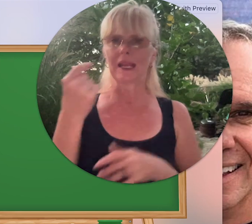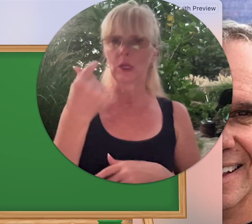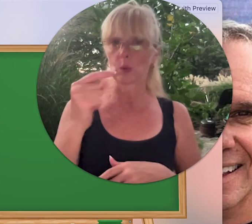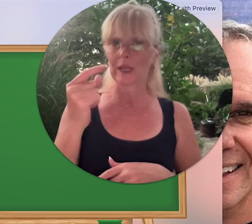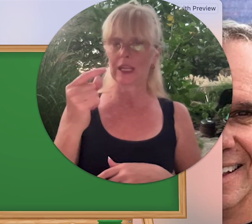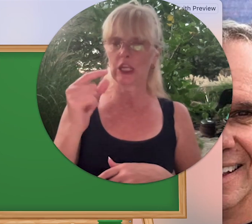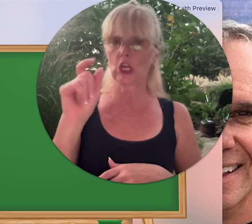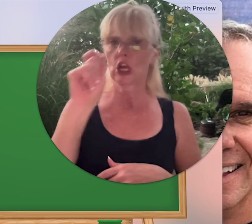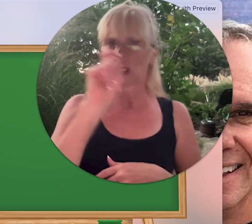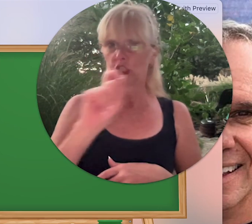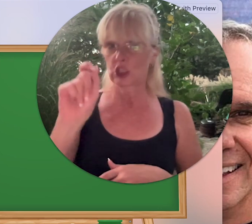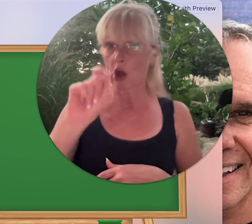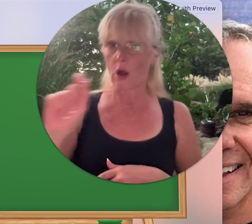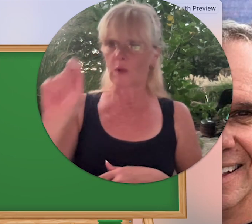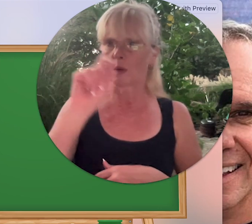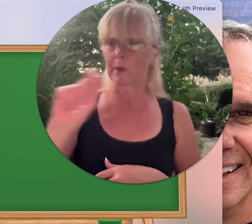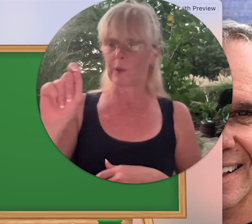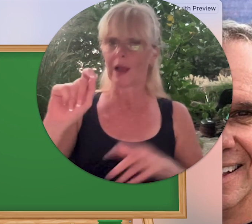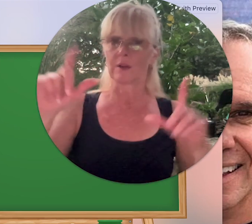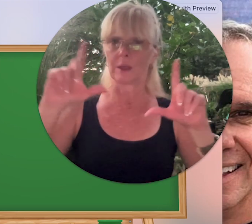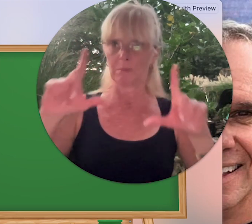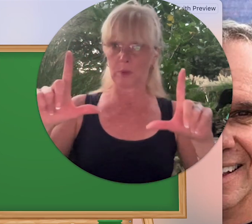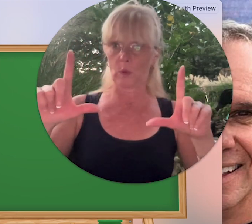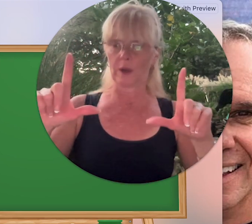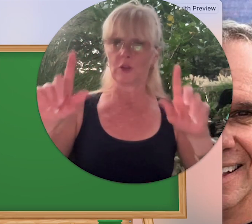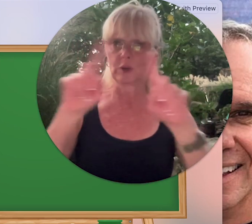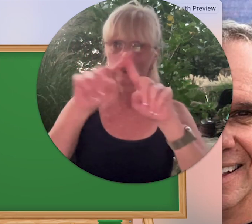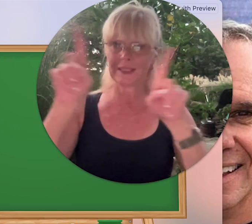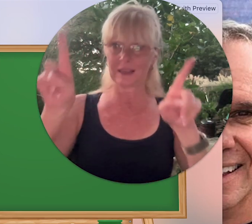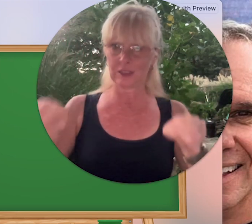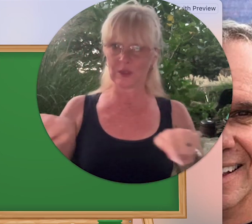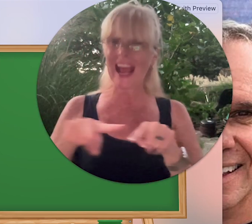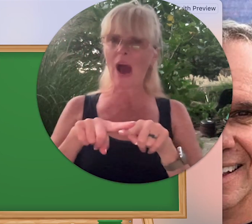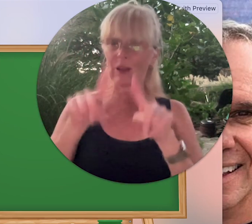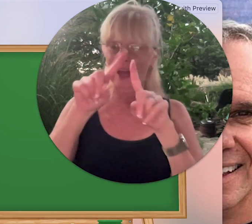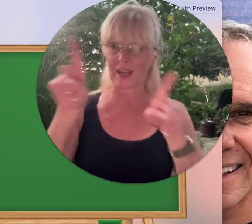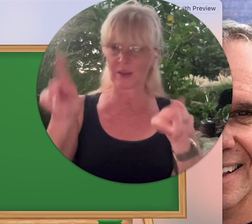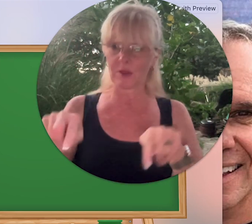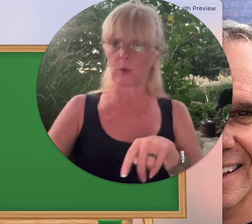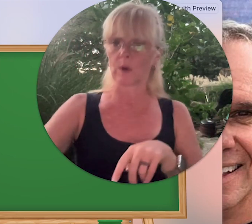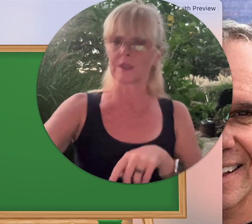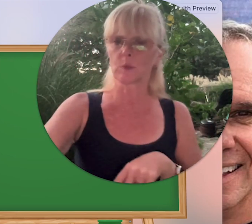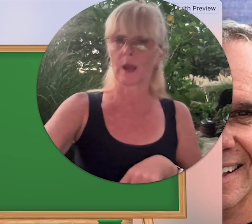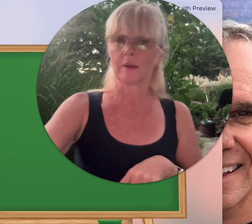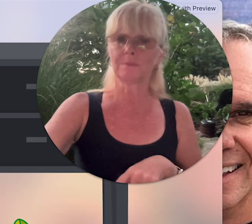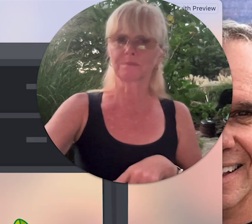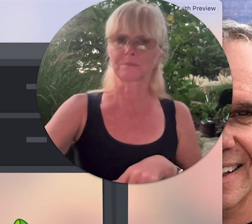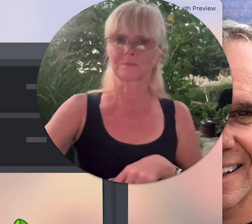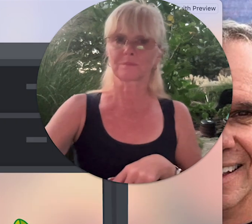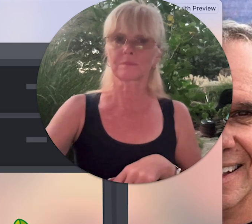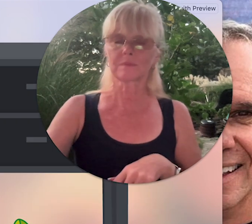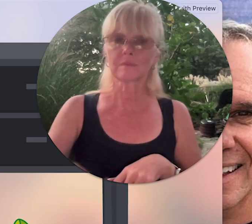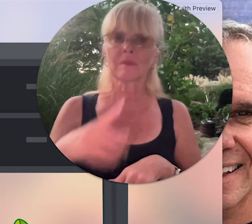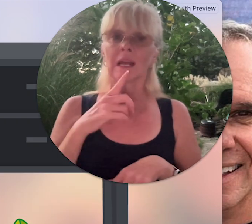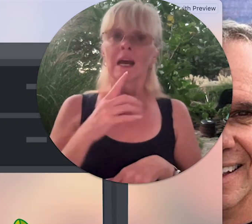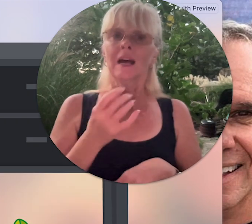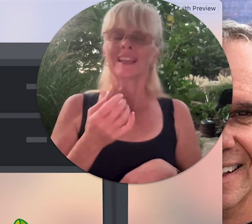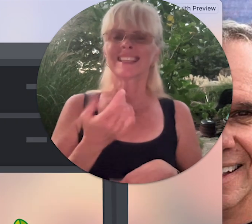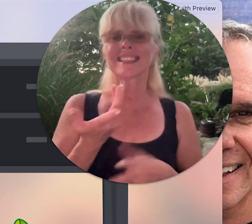green chalk where we ride on it board you could do an outline of the board as well this is